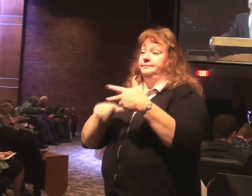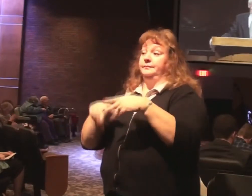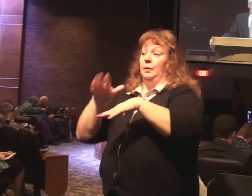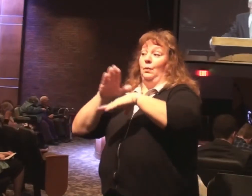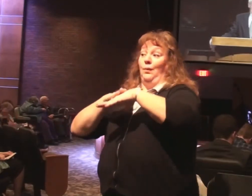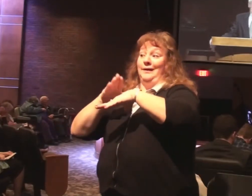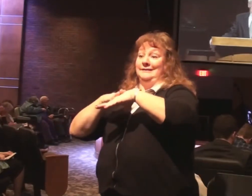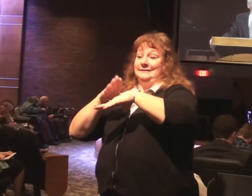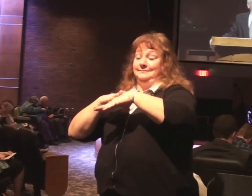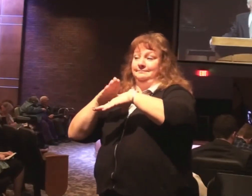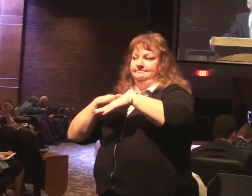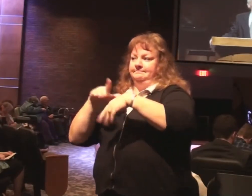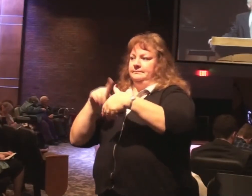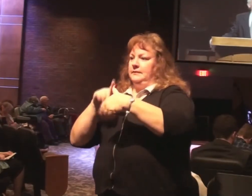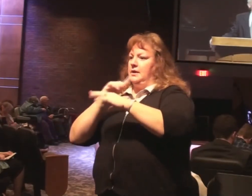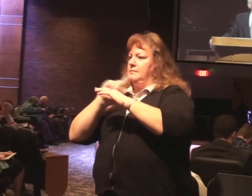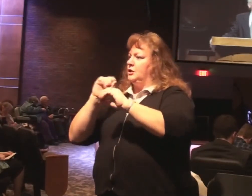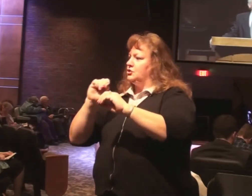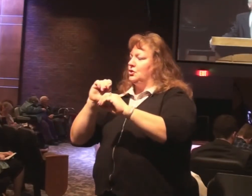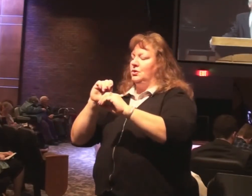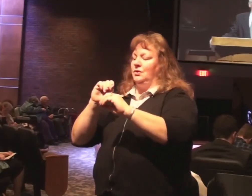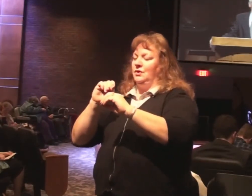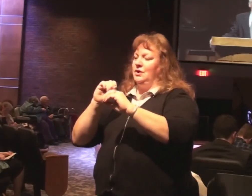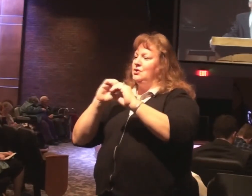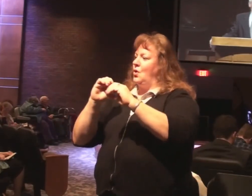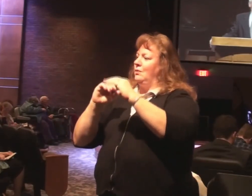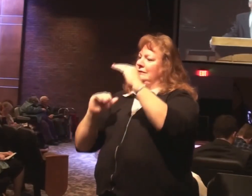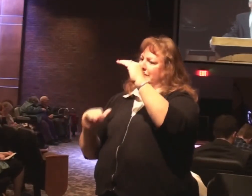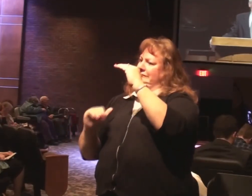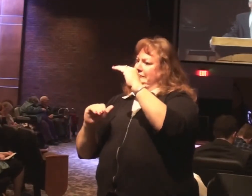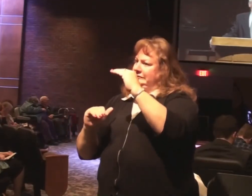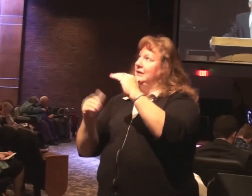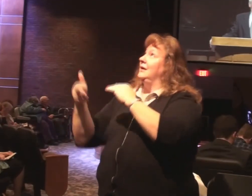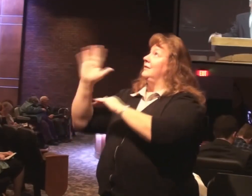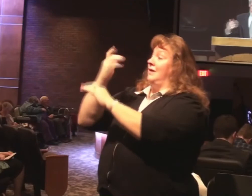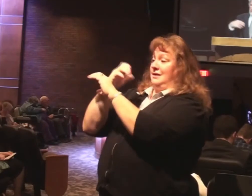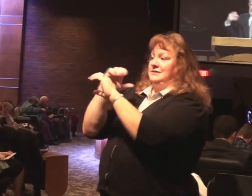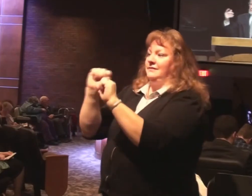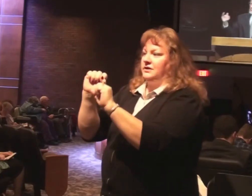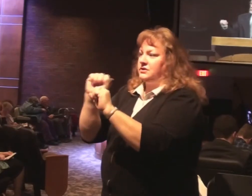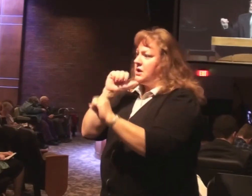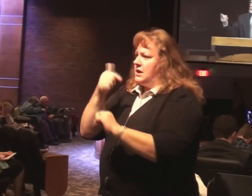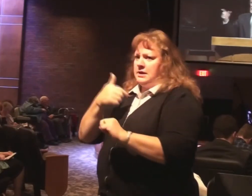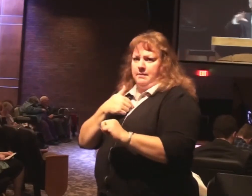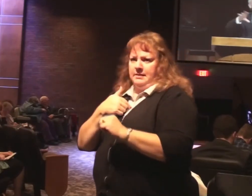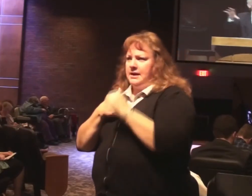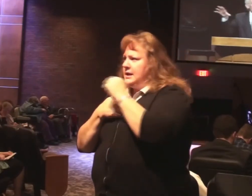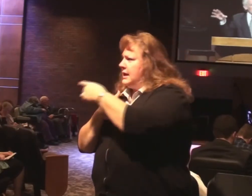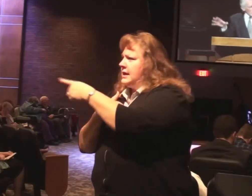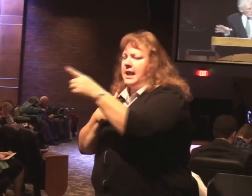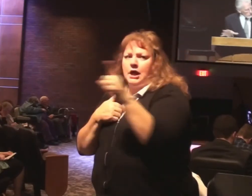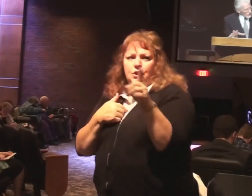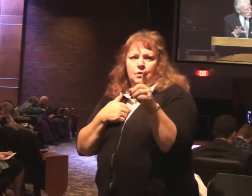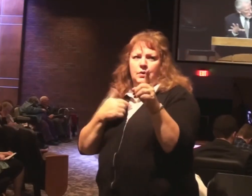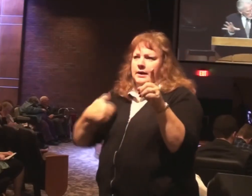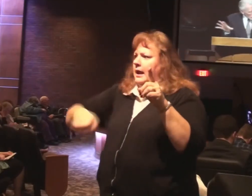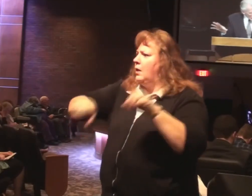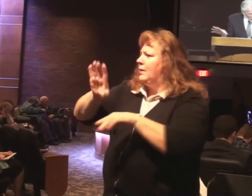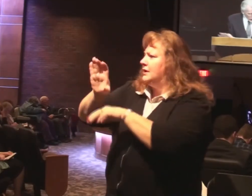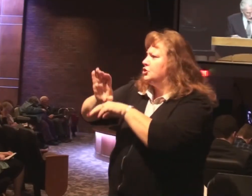Warning, be sure no one stops short of the grace of God. Not me, not you, not us as a congregation and within our